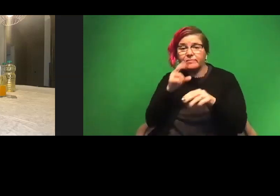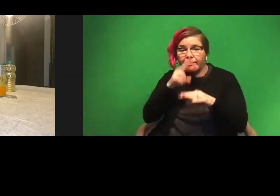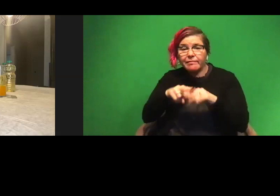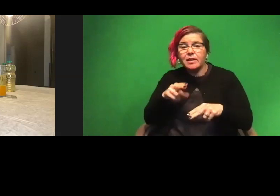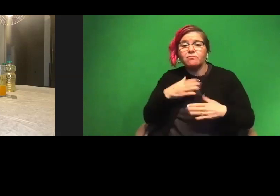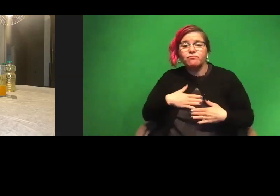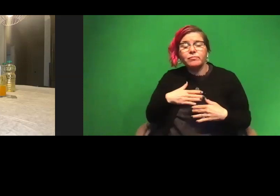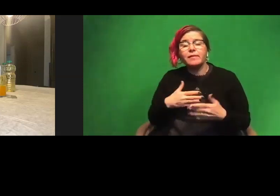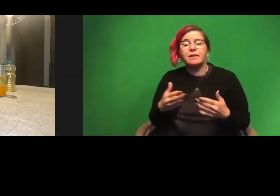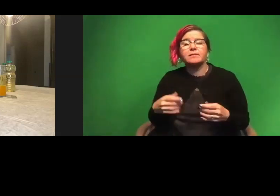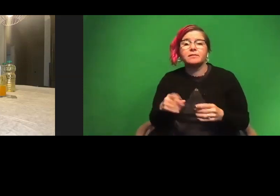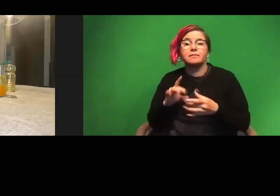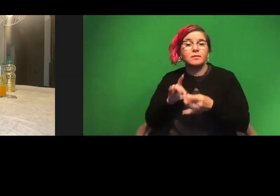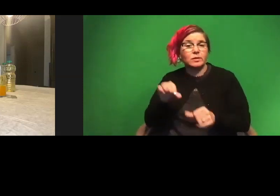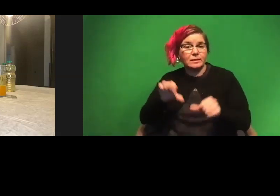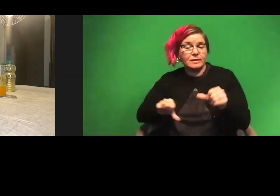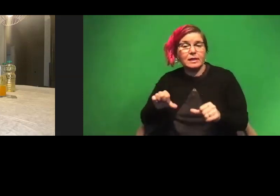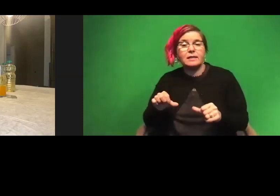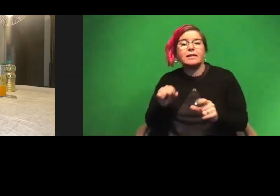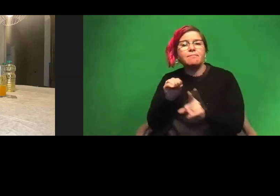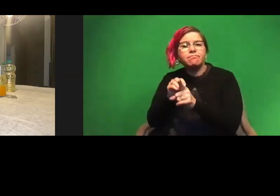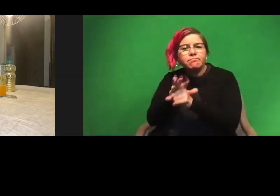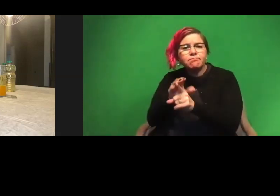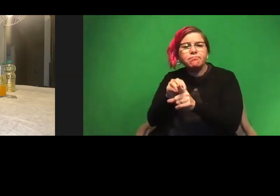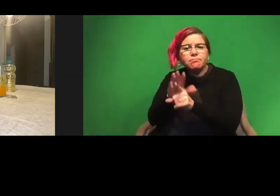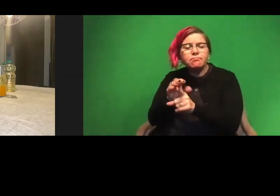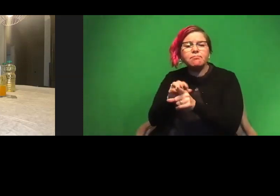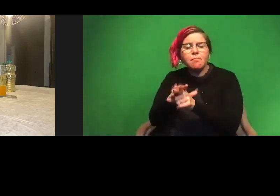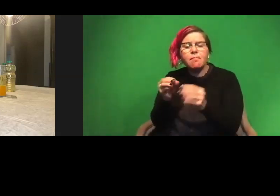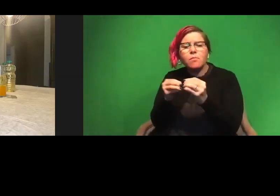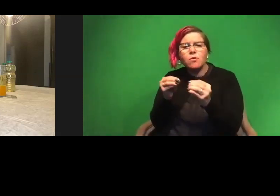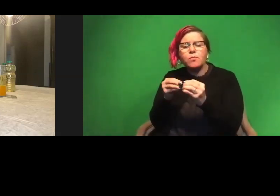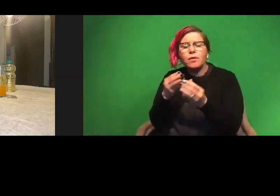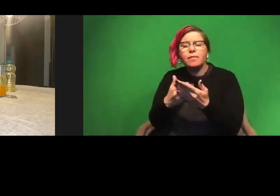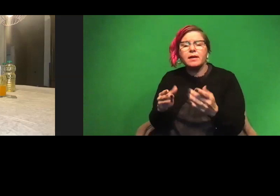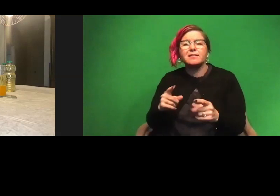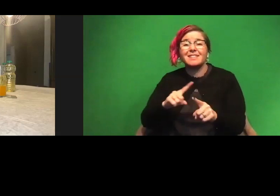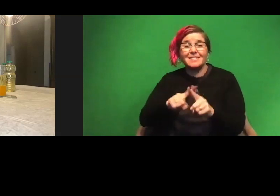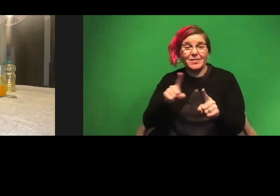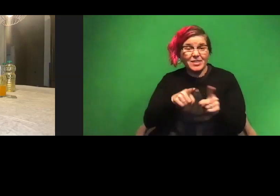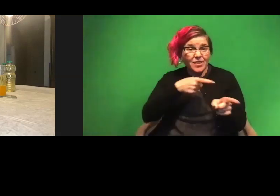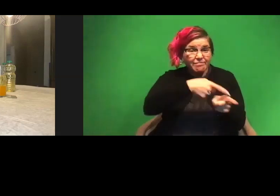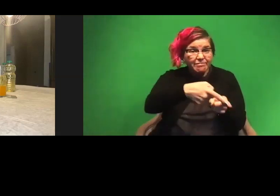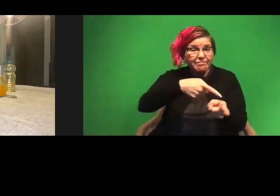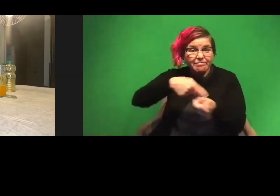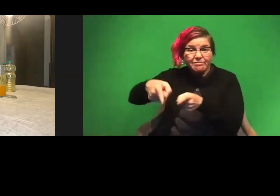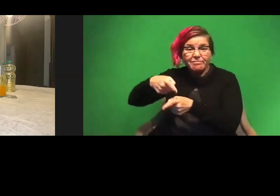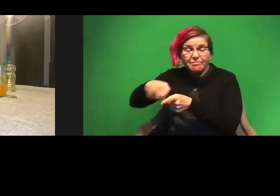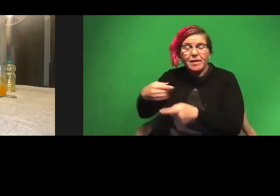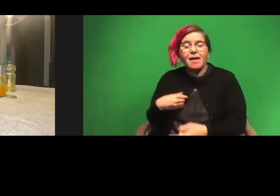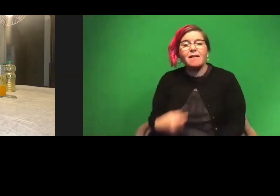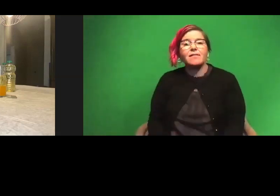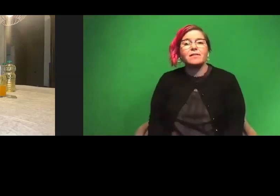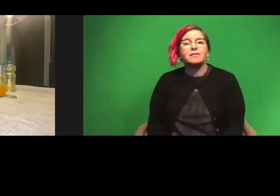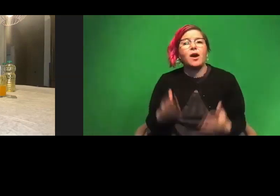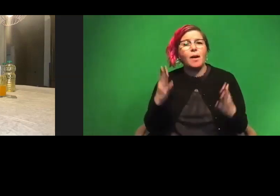And when it comes to science, keep getting exposed to science. And then there's so many different science careers. Um, I'm hoping this is a